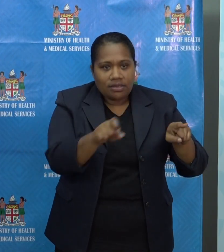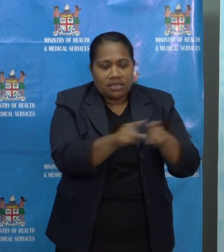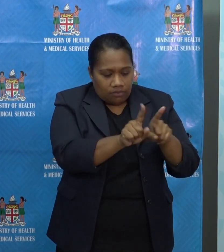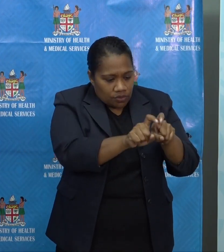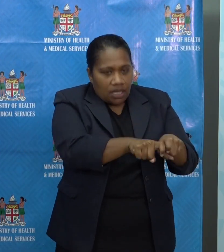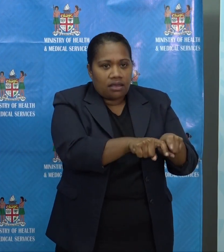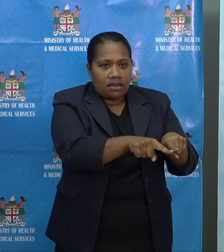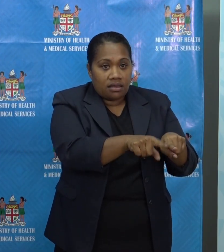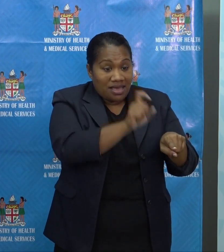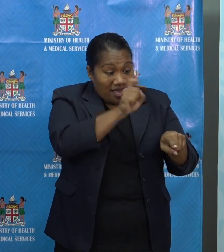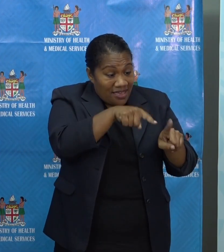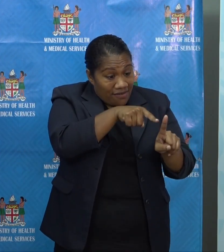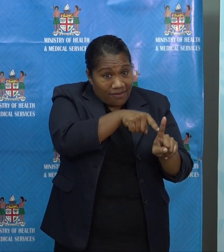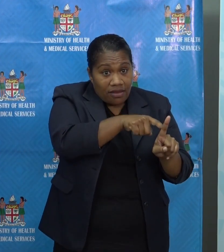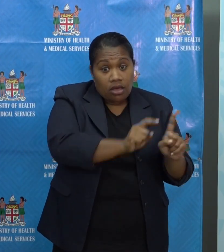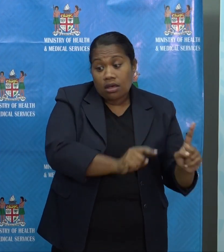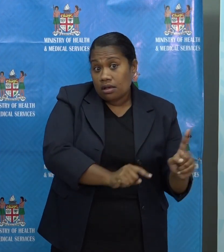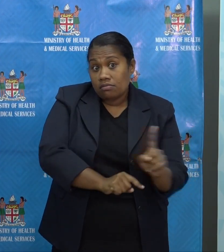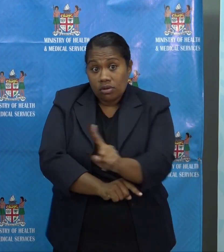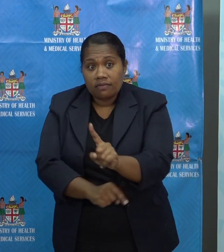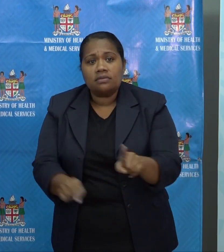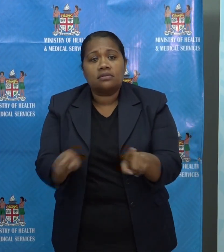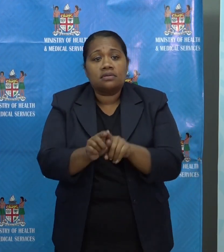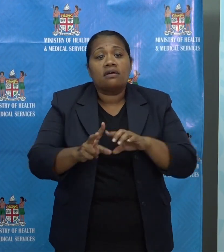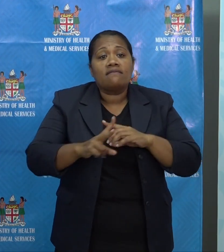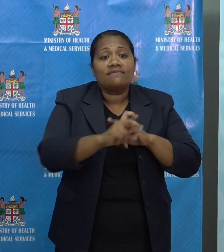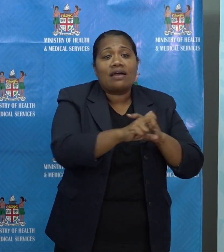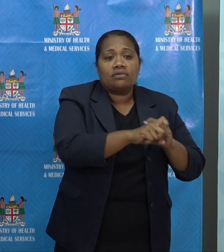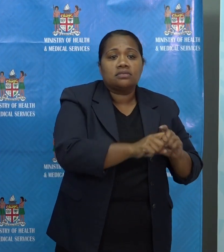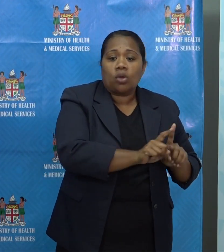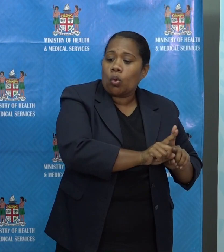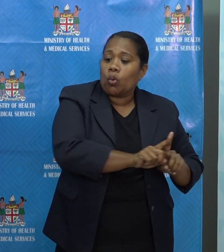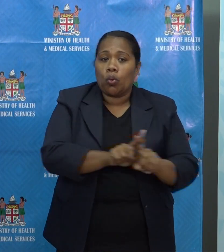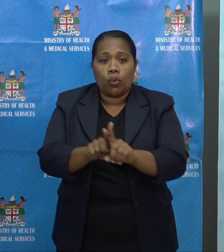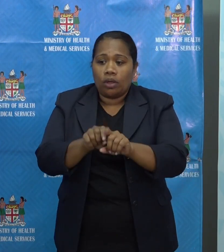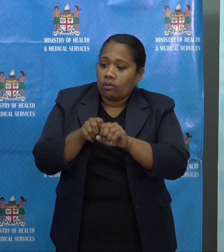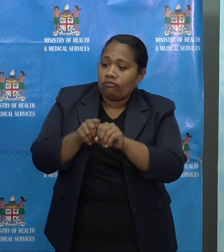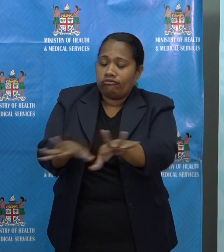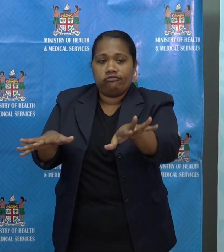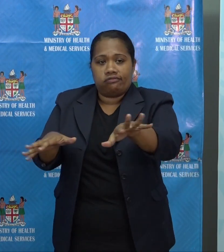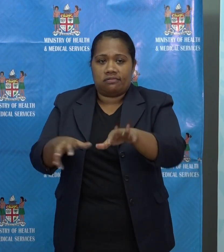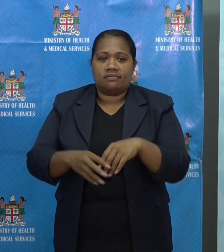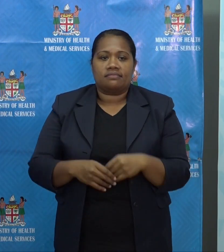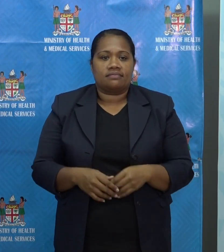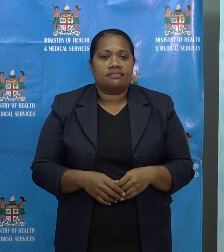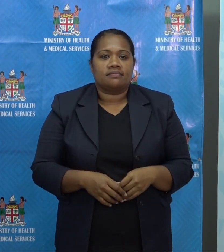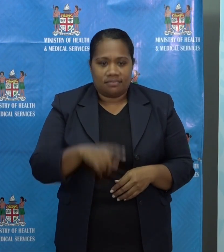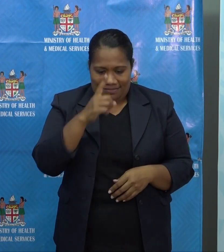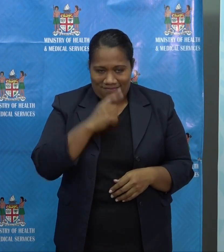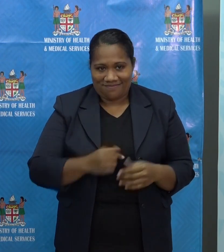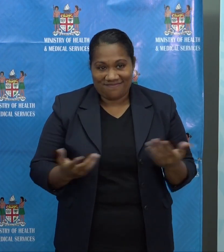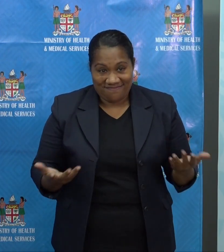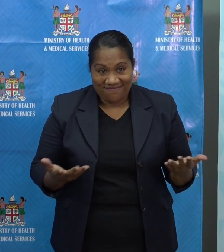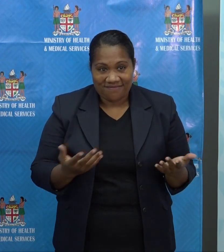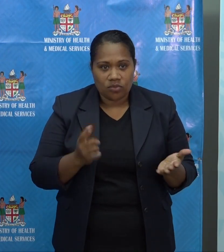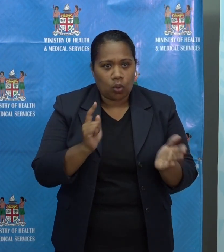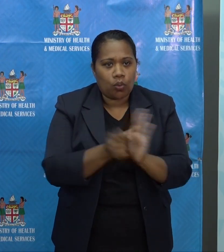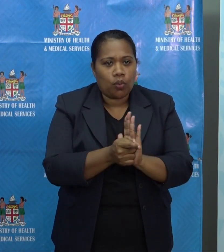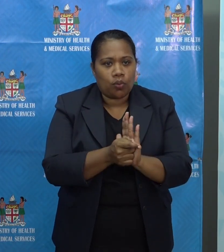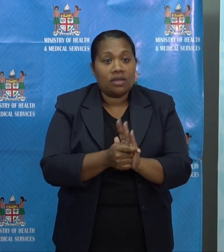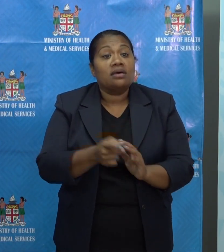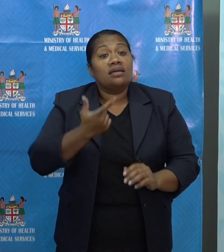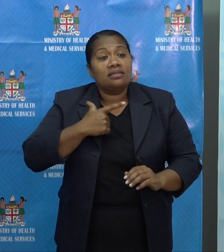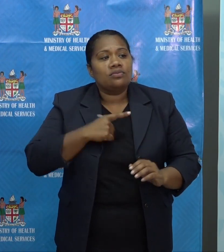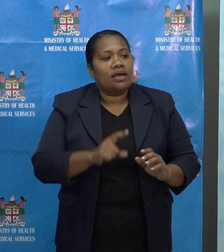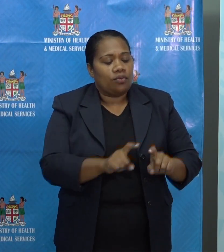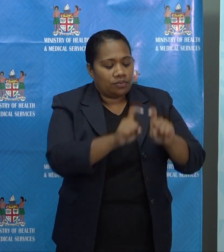If they move, the virus will move with them and spread to others. That is why we should stay within our